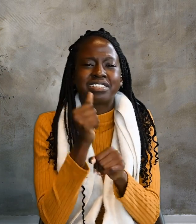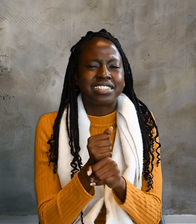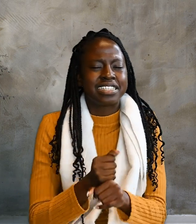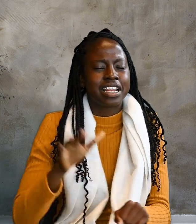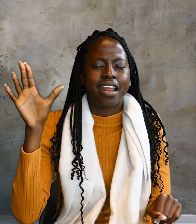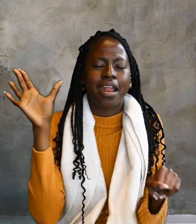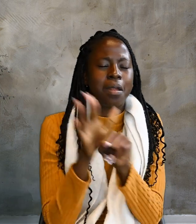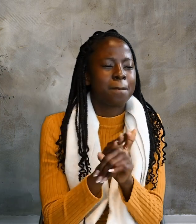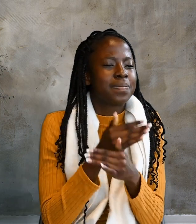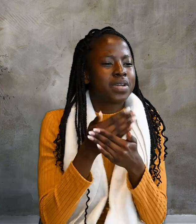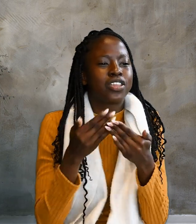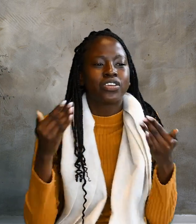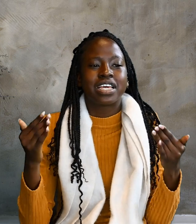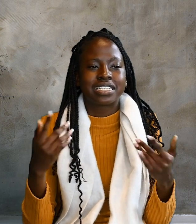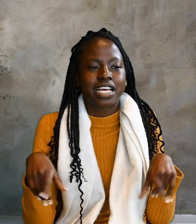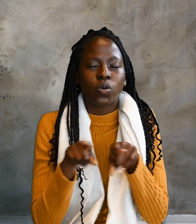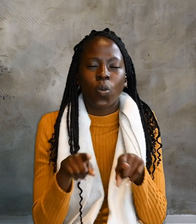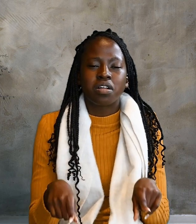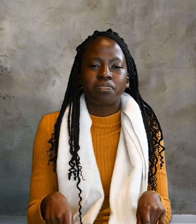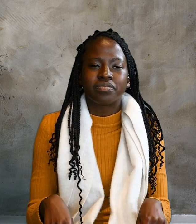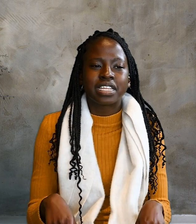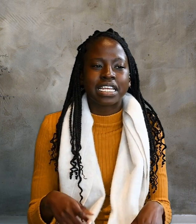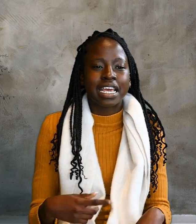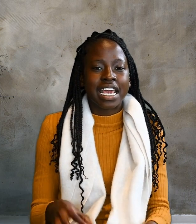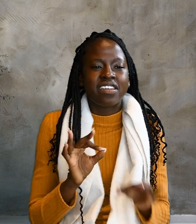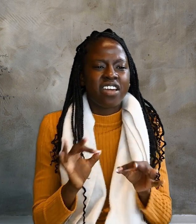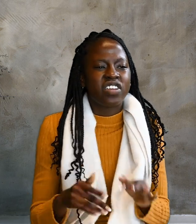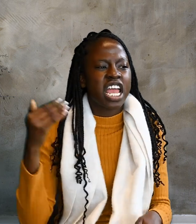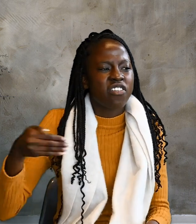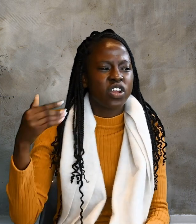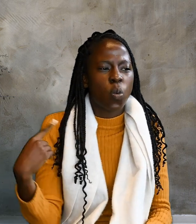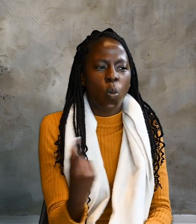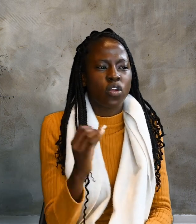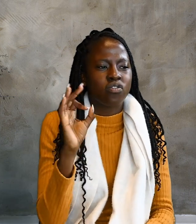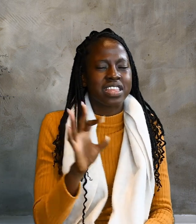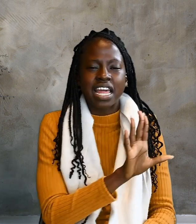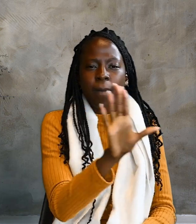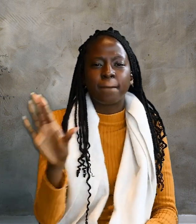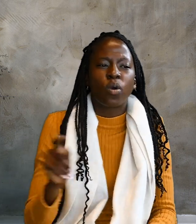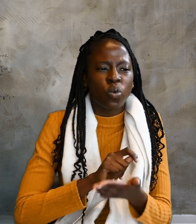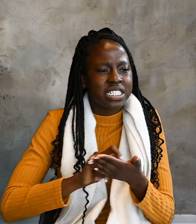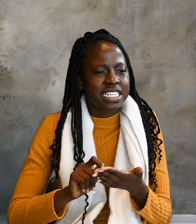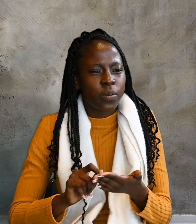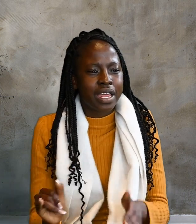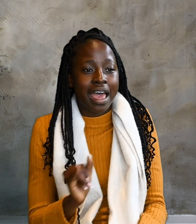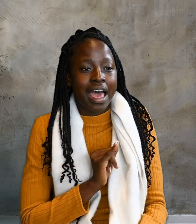Jesus did many other things as well. If every one of them were written down, I suppose